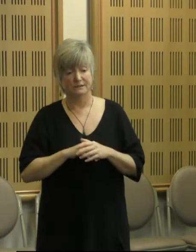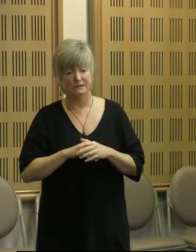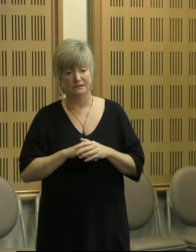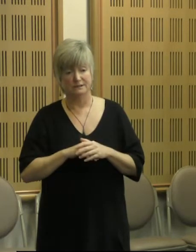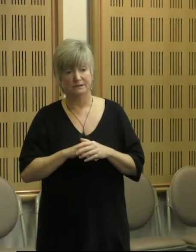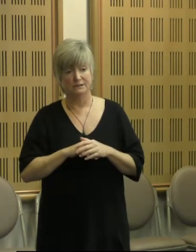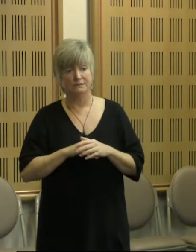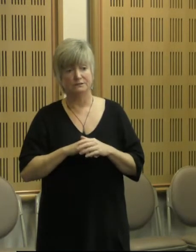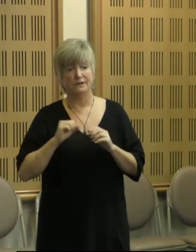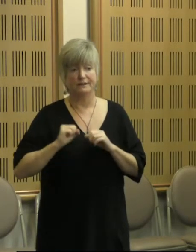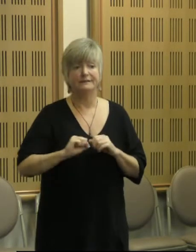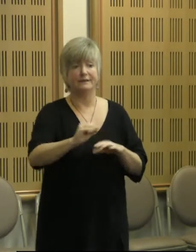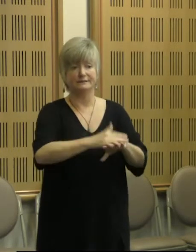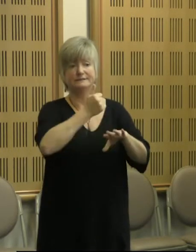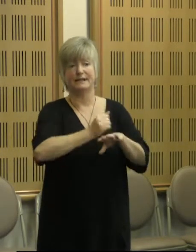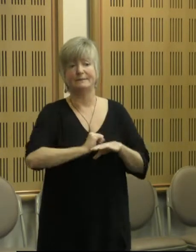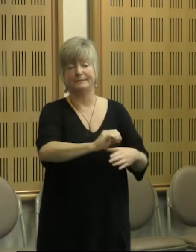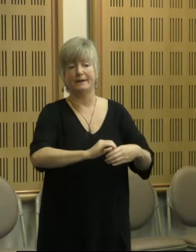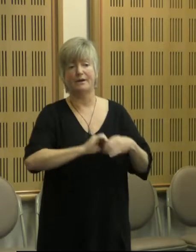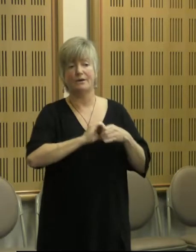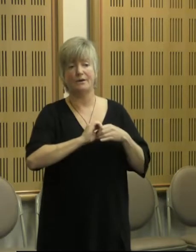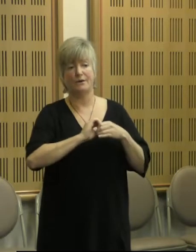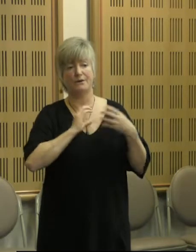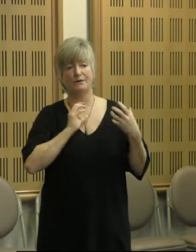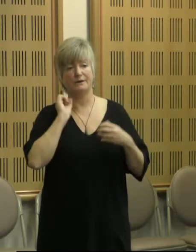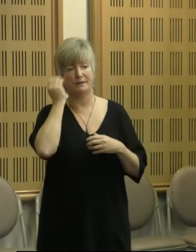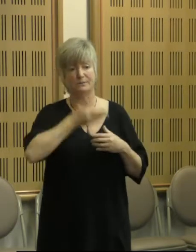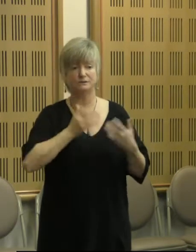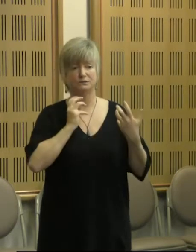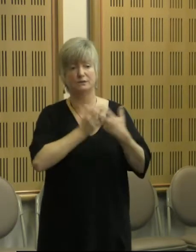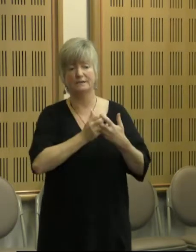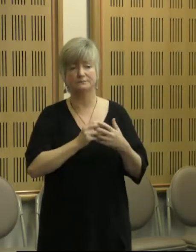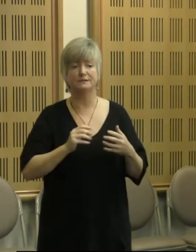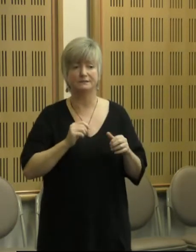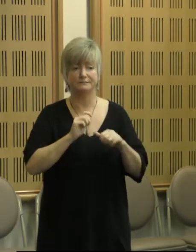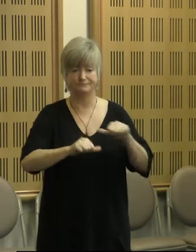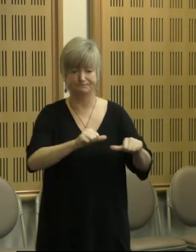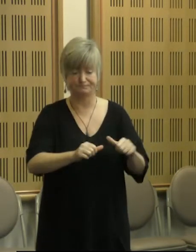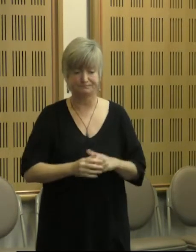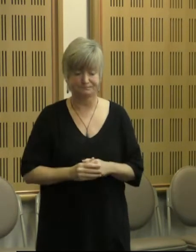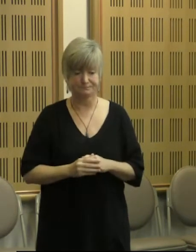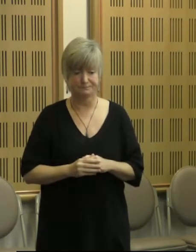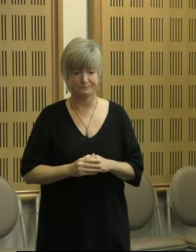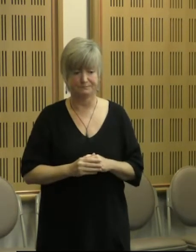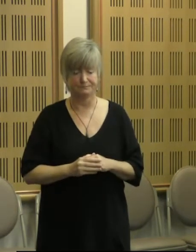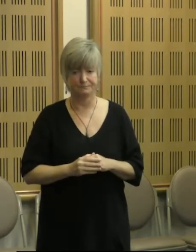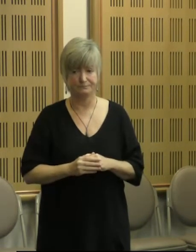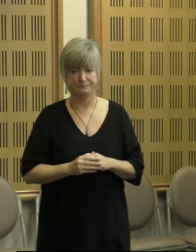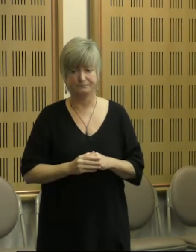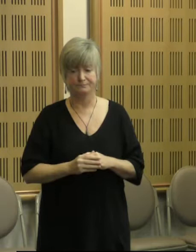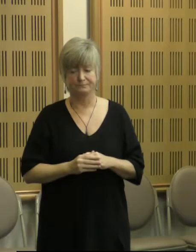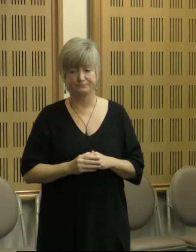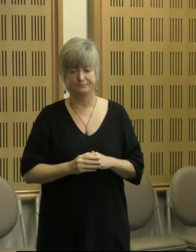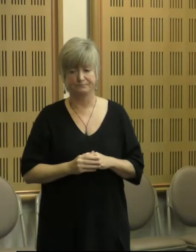strategy. Which, if you're interested in working in this area, is well worth a read, and really holding them to account to that